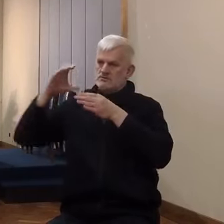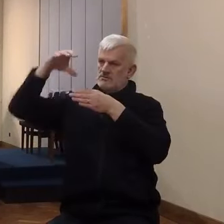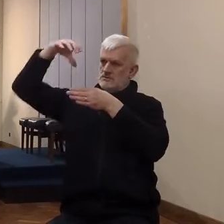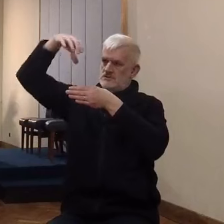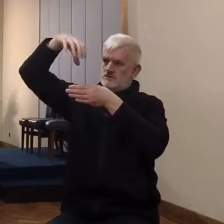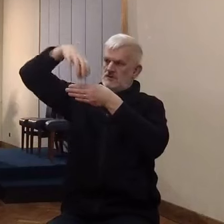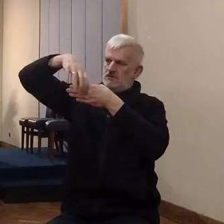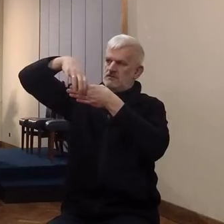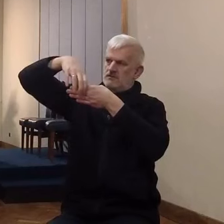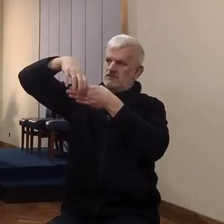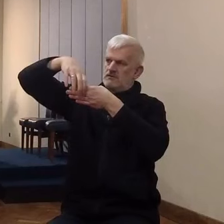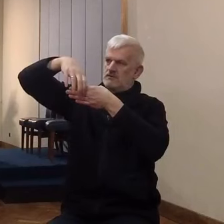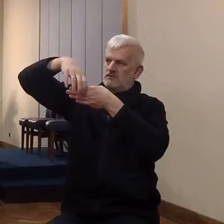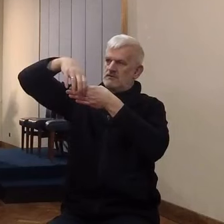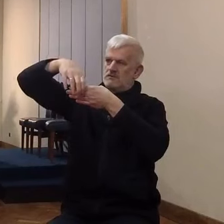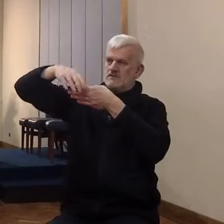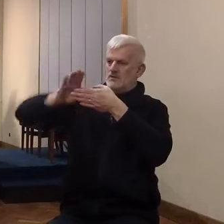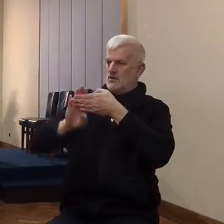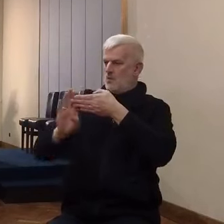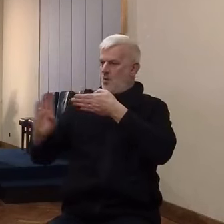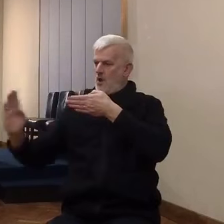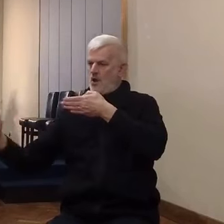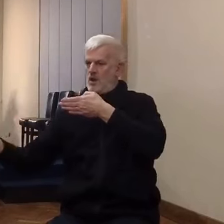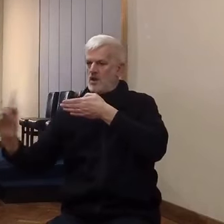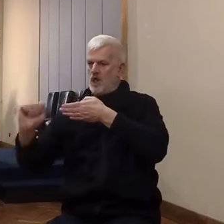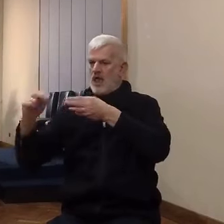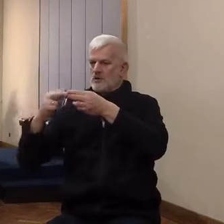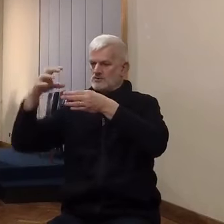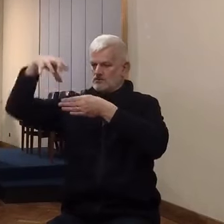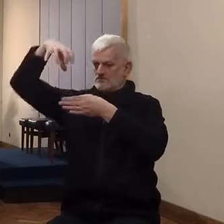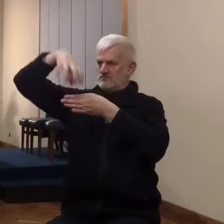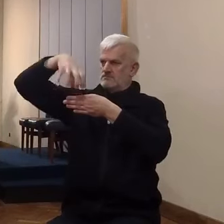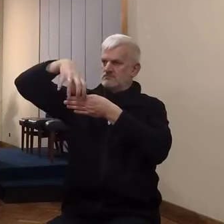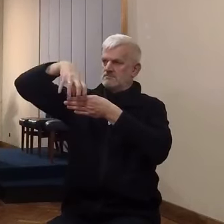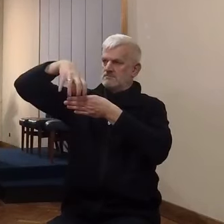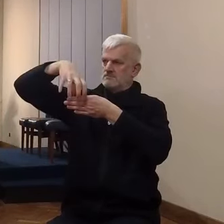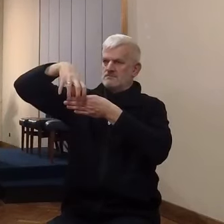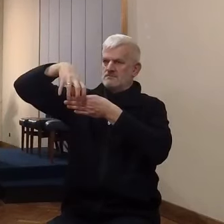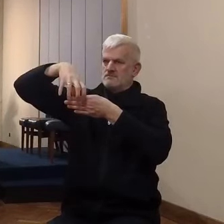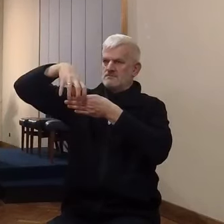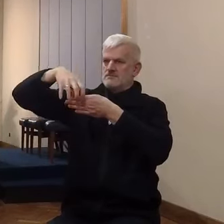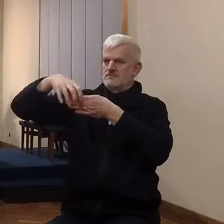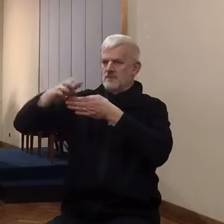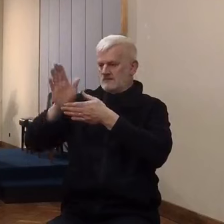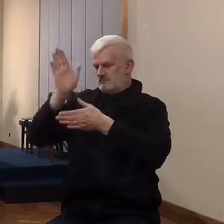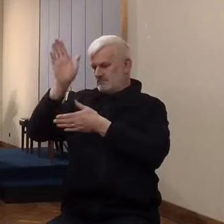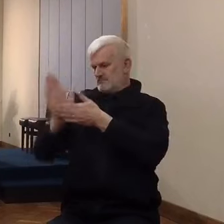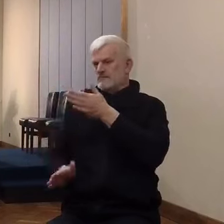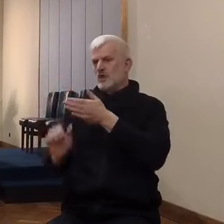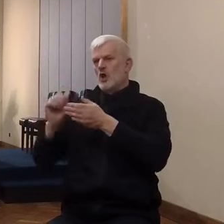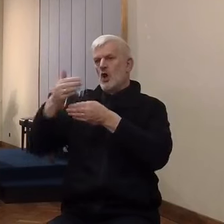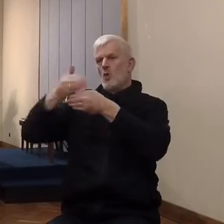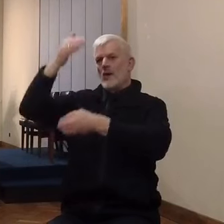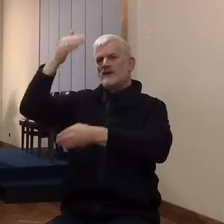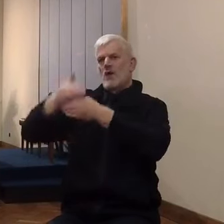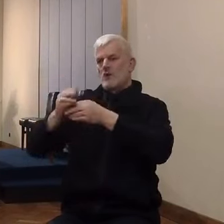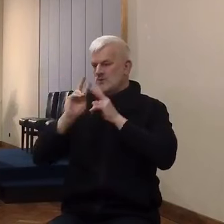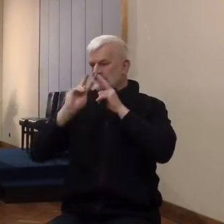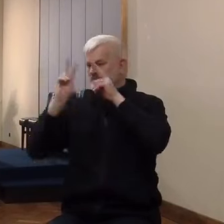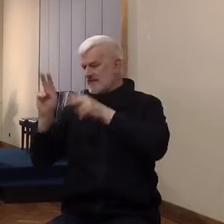with the top of the Jericho city wall. And one or two of the windows had improperly and illegally